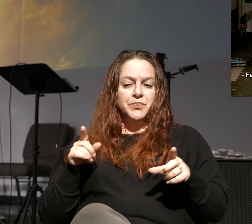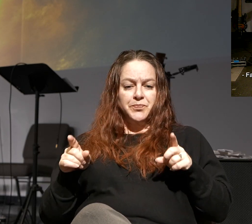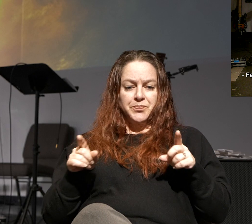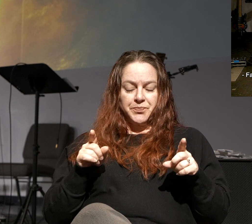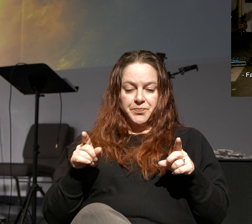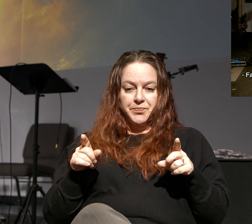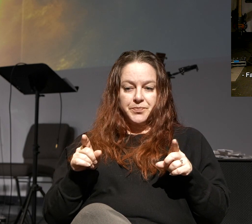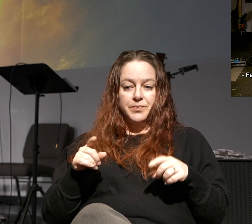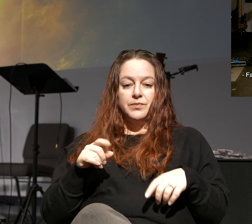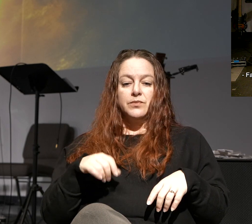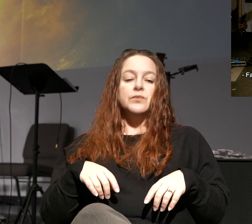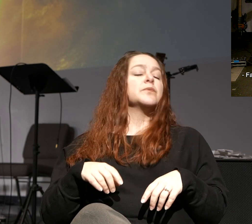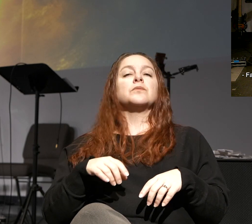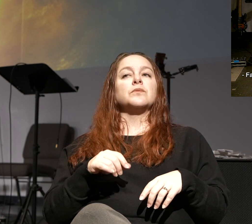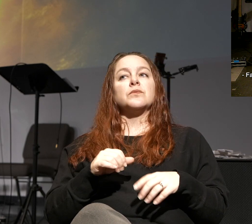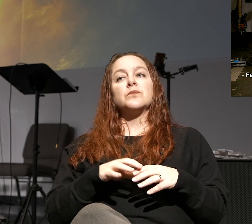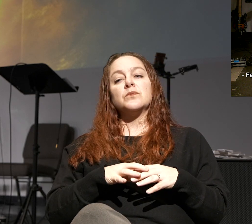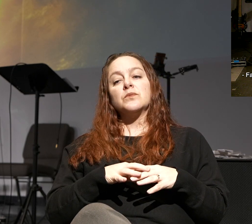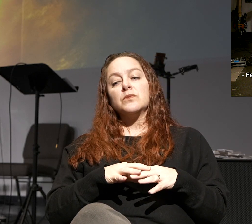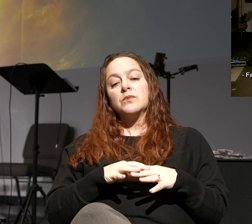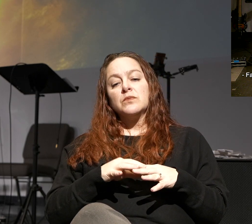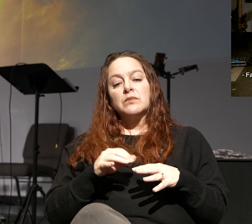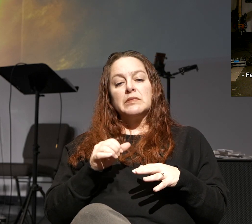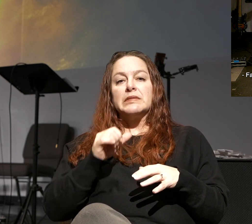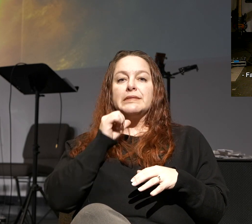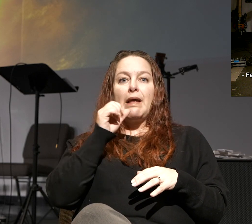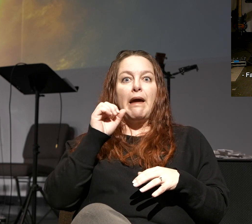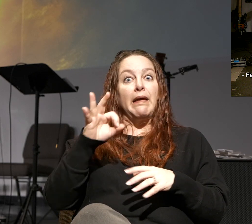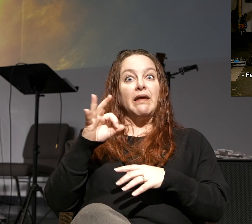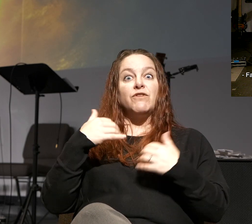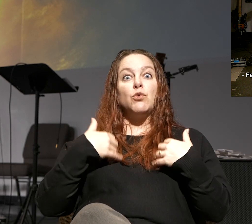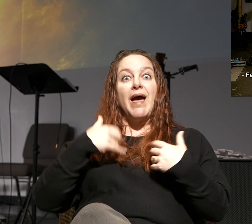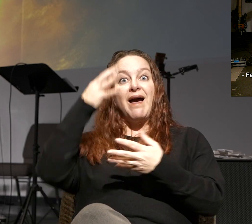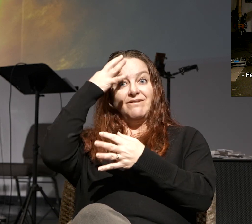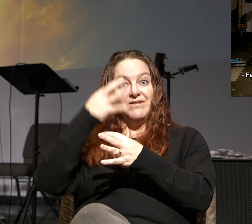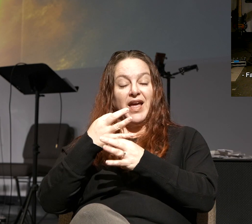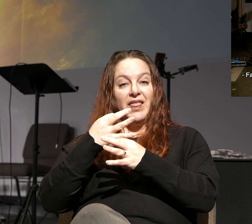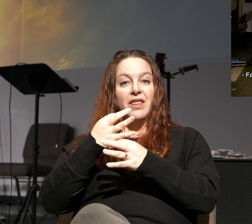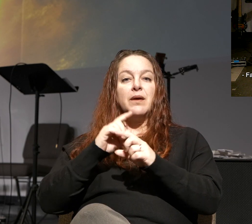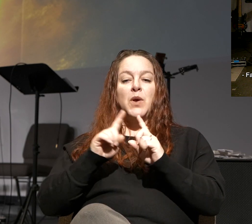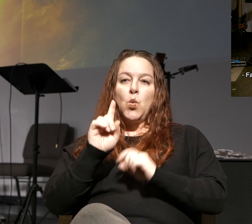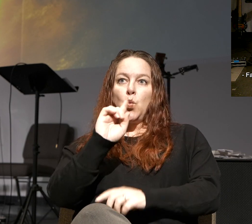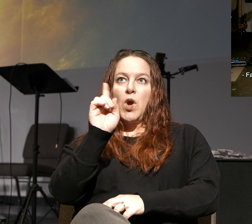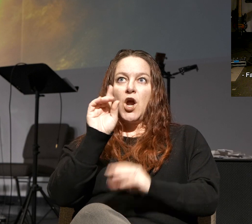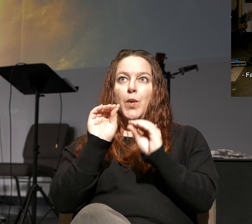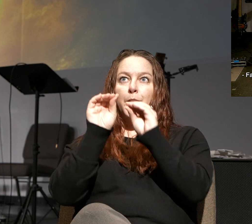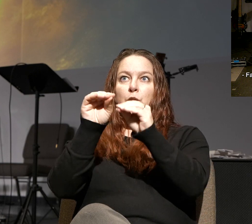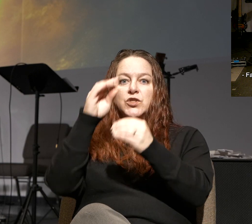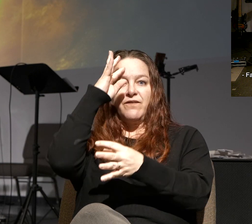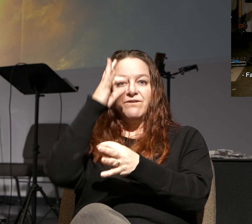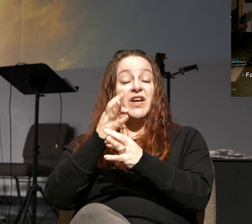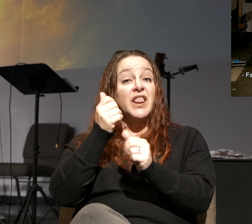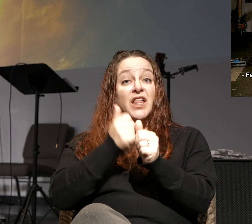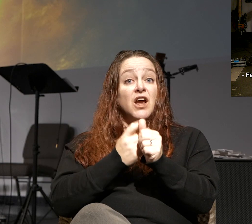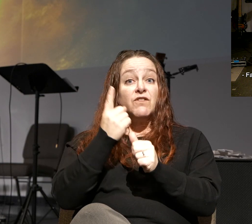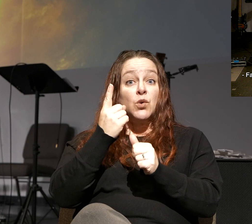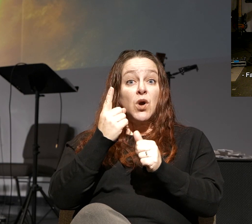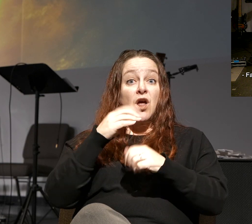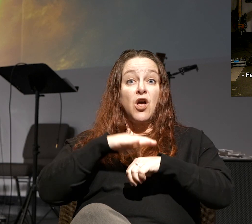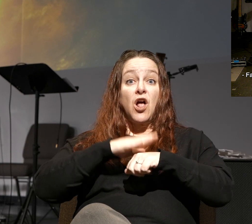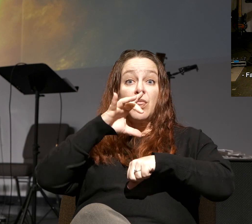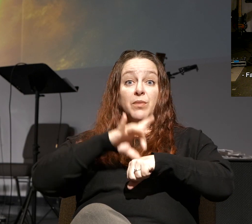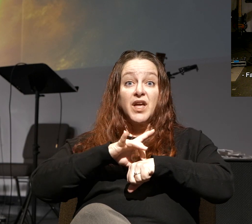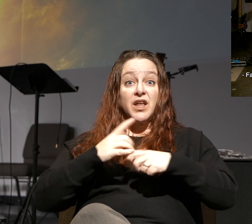difference between a Christian and a non-Christian is not whether you have faith, but where you put your faith. Everyone on the planet is living by